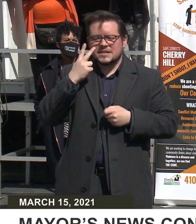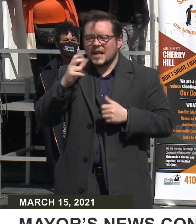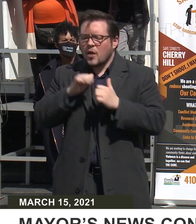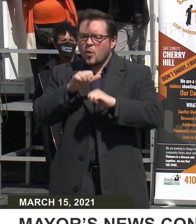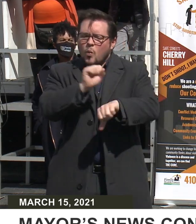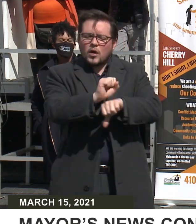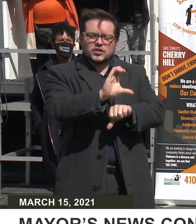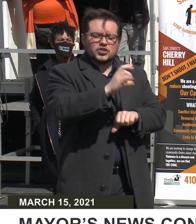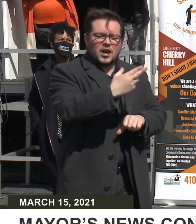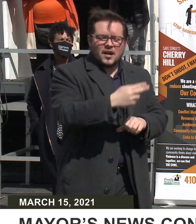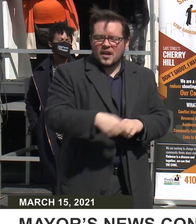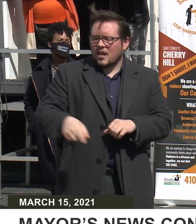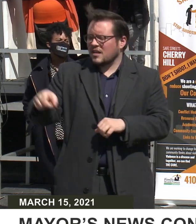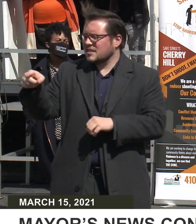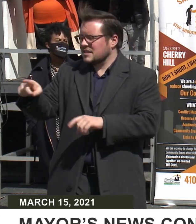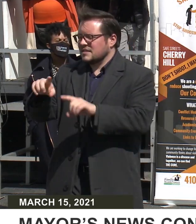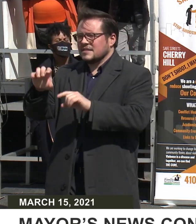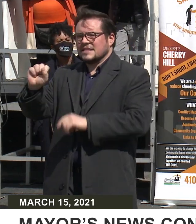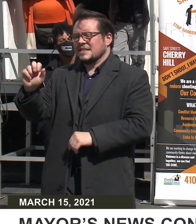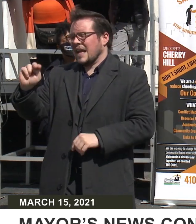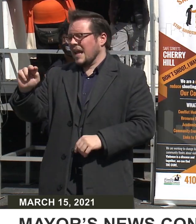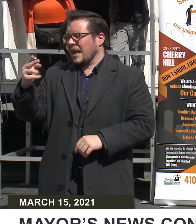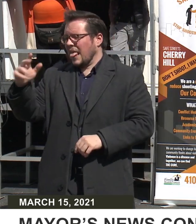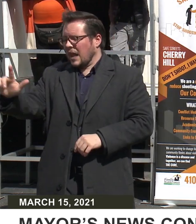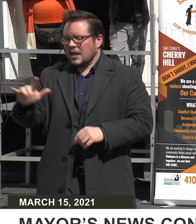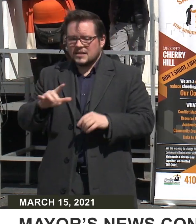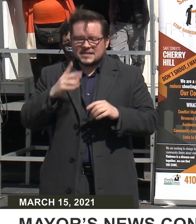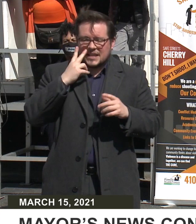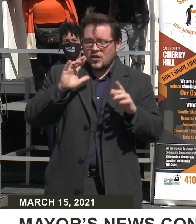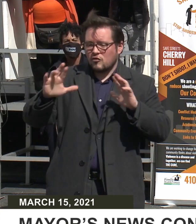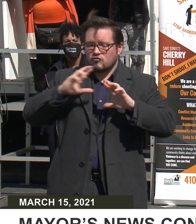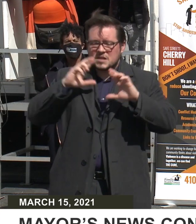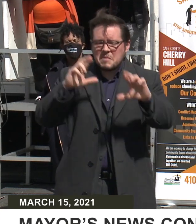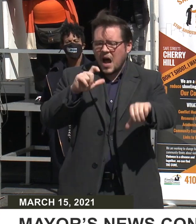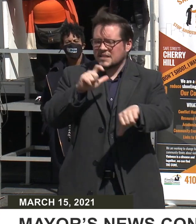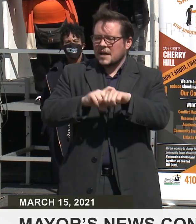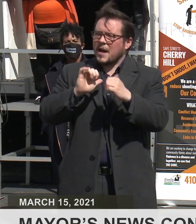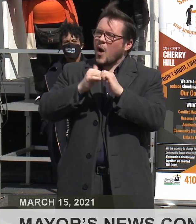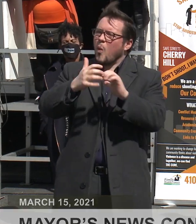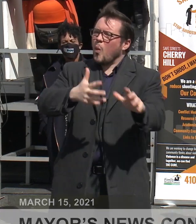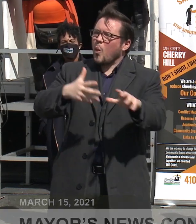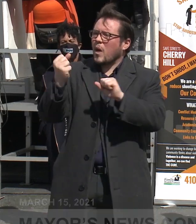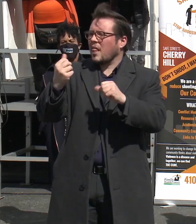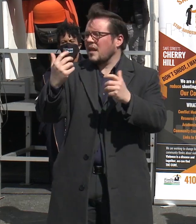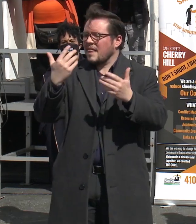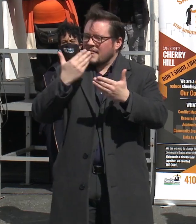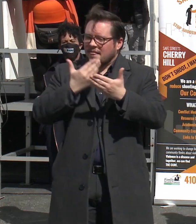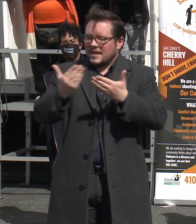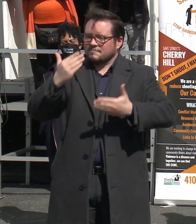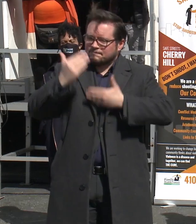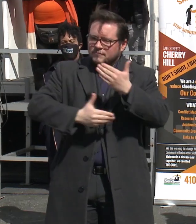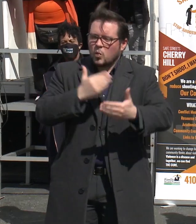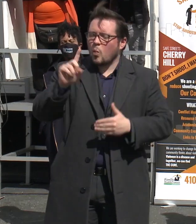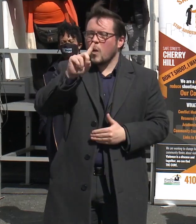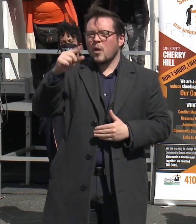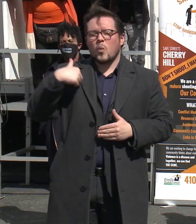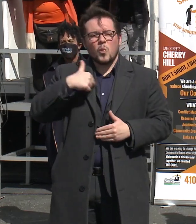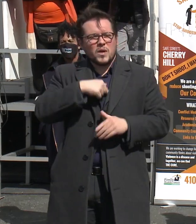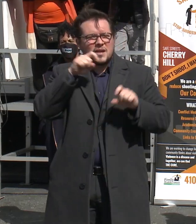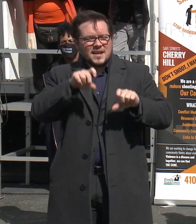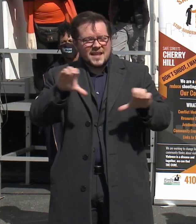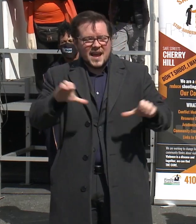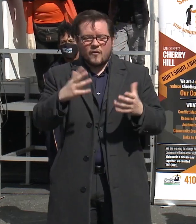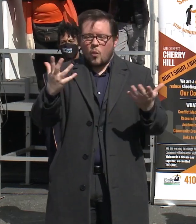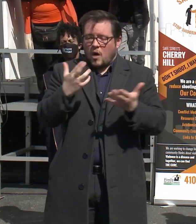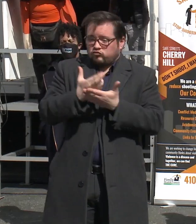Cherry Hill. Looking at the difference between their response time and how quickly things get closed out. Looking at where we need the activity. What things that they don't